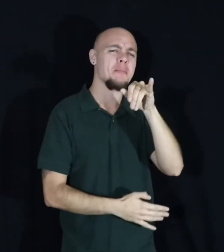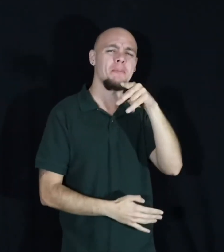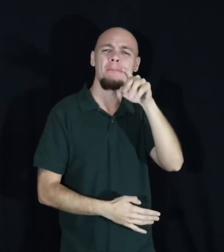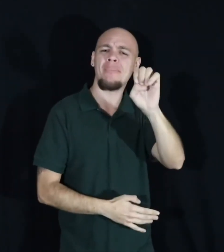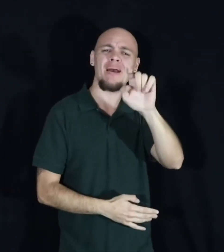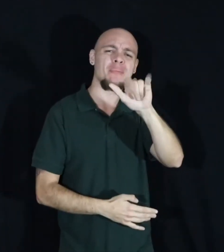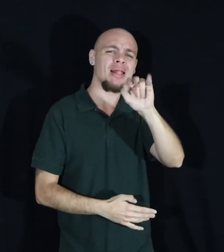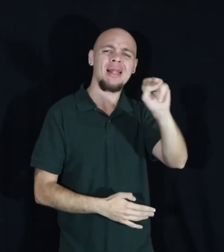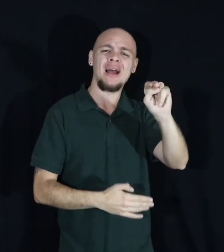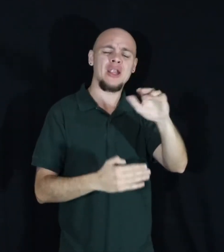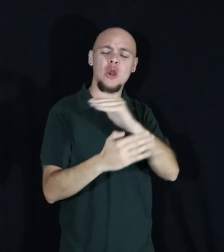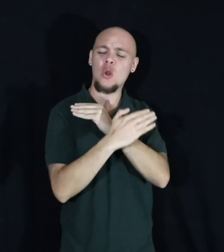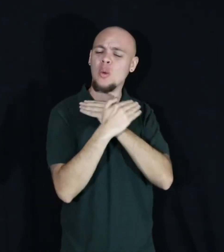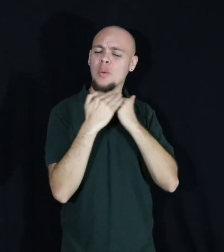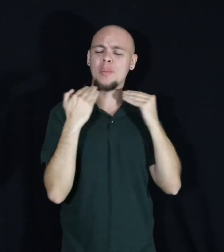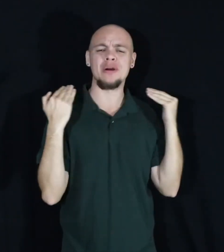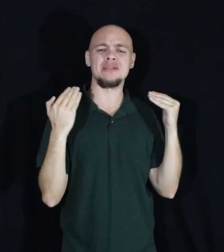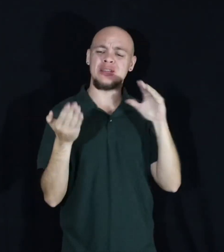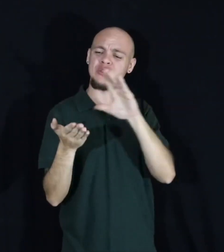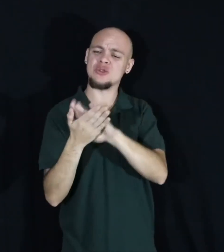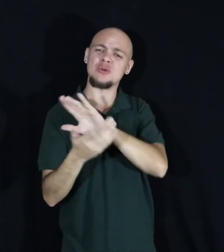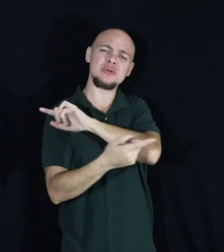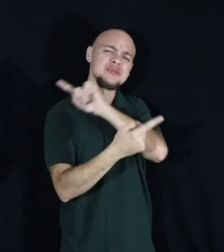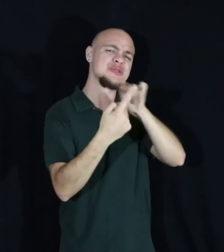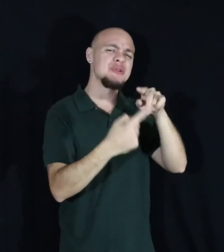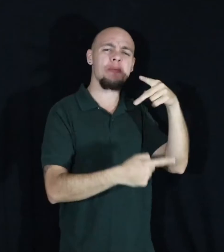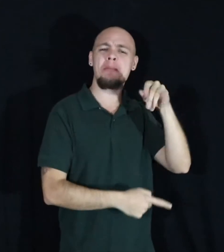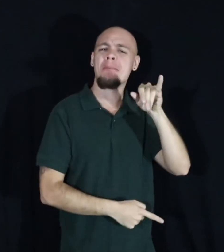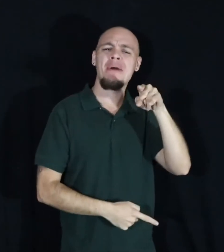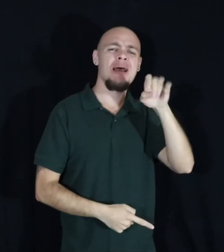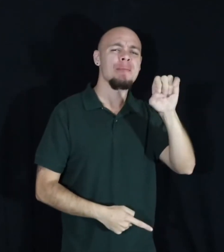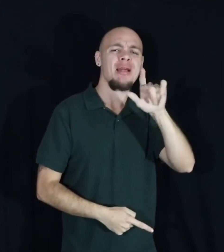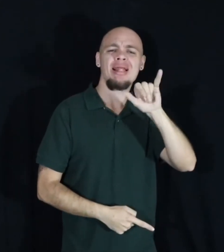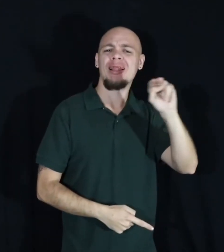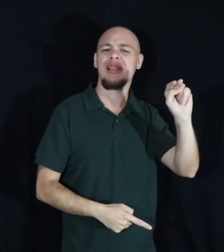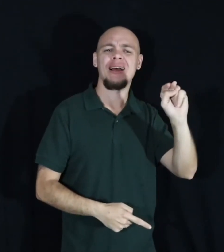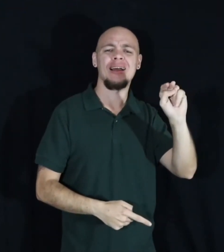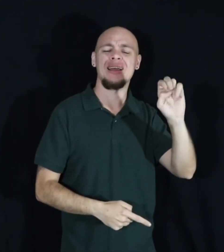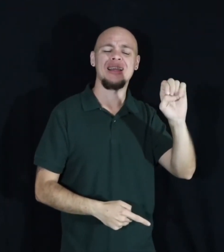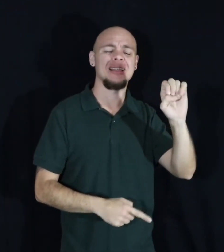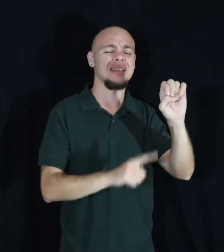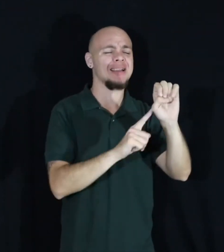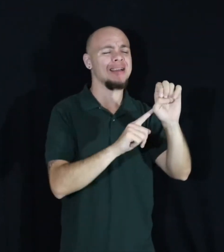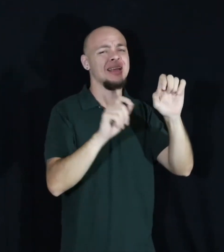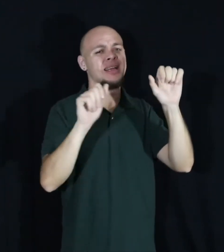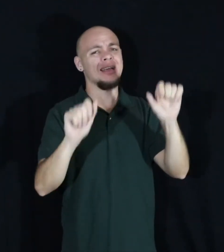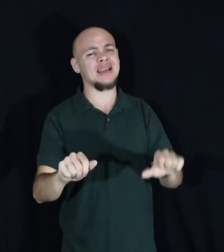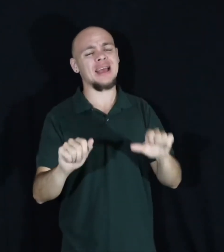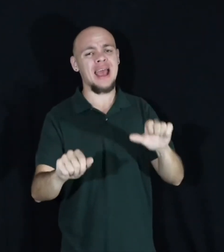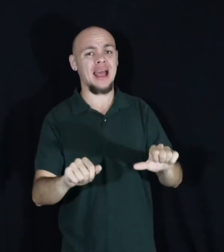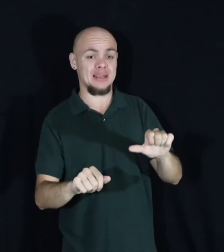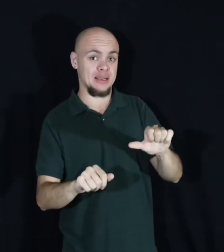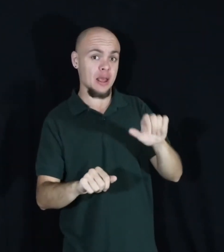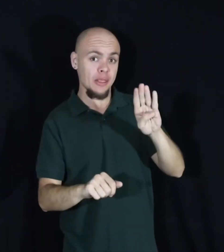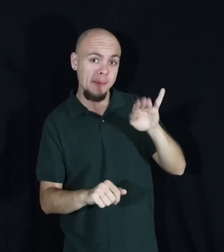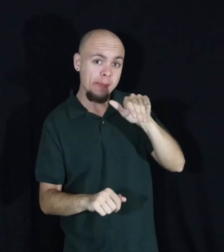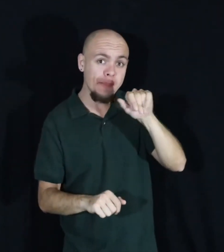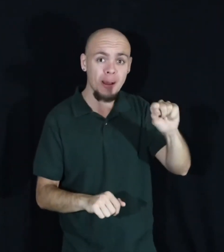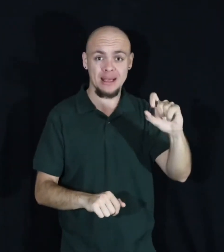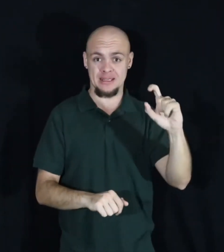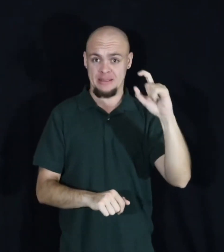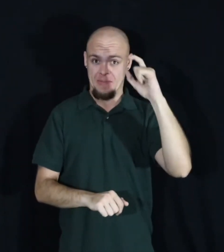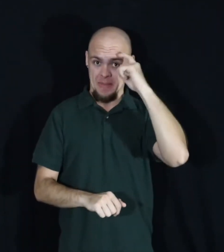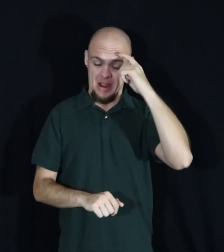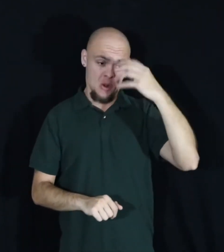more. School to prison pipelines. In mind, can the biased mind of a white